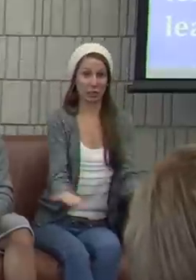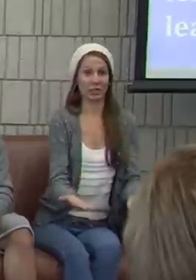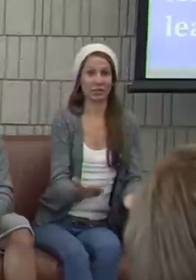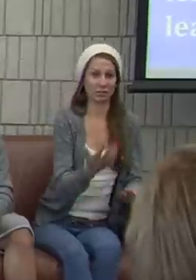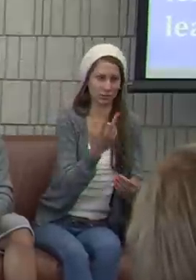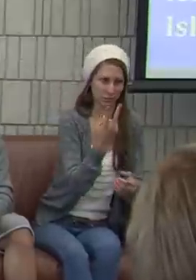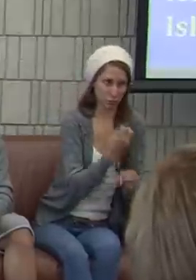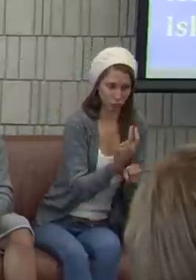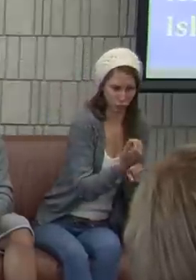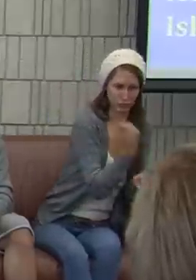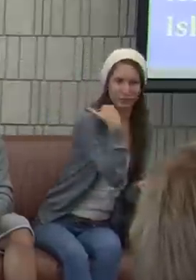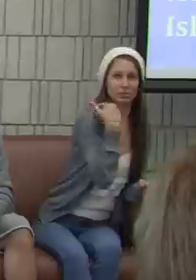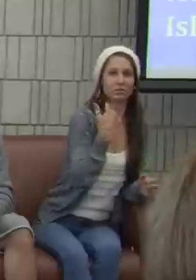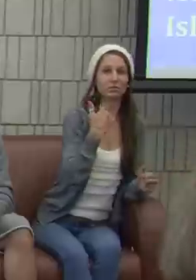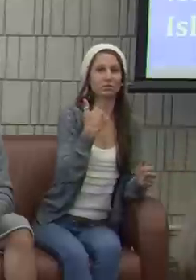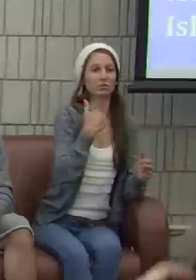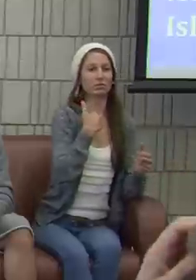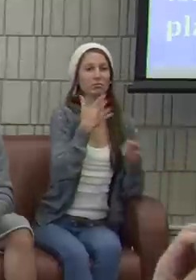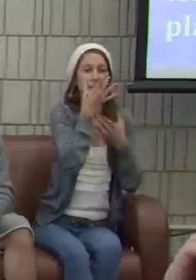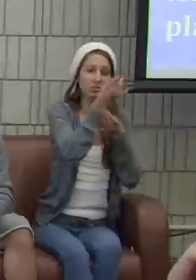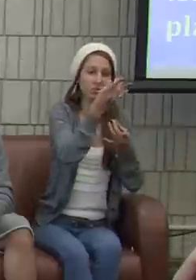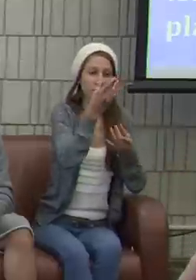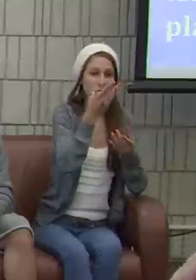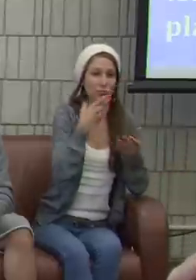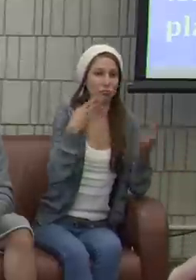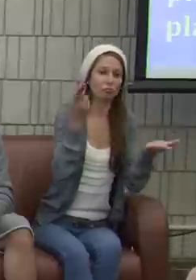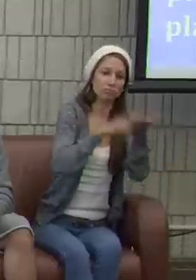I played basketball. And I played here two or three years ago.